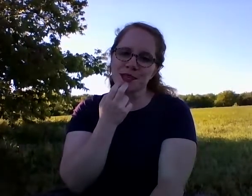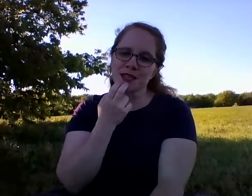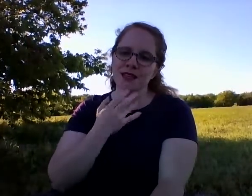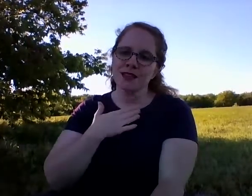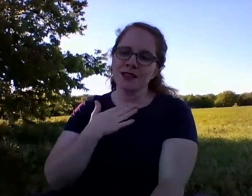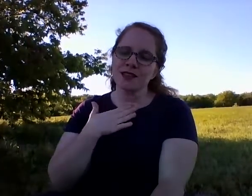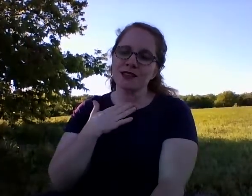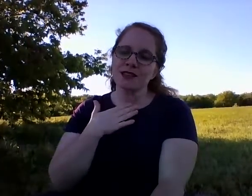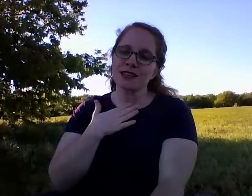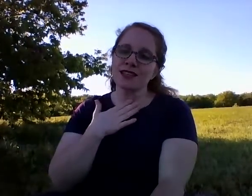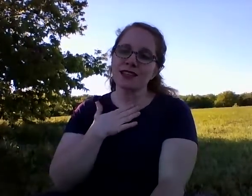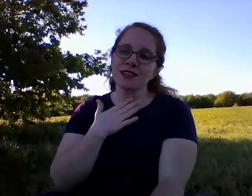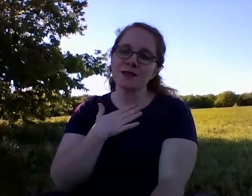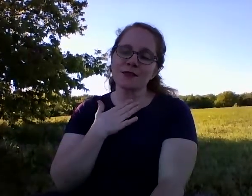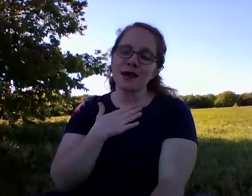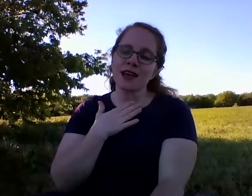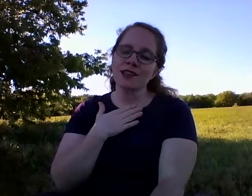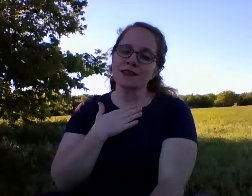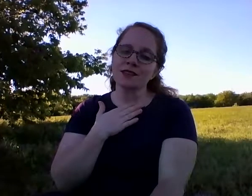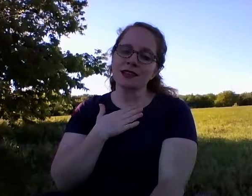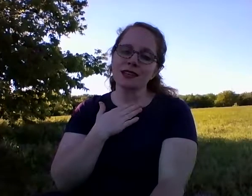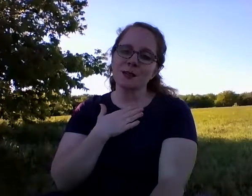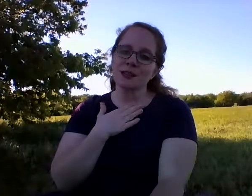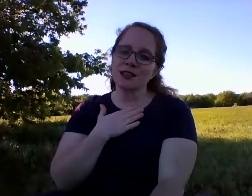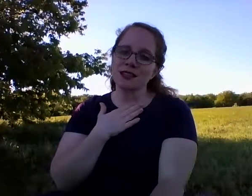Choosing to live mindfully in the present.